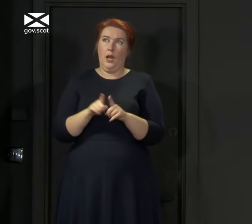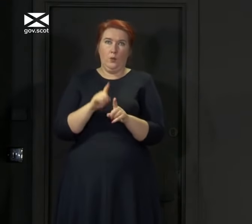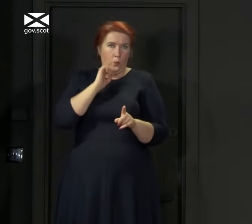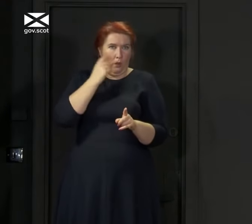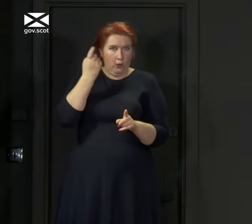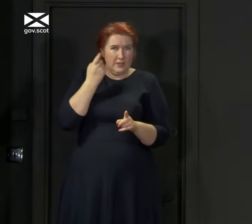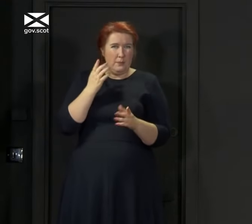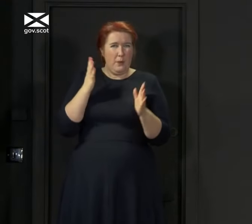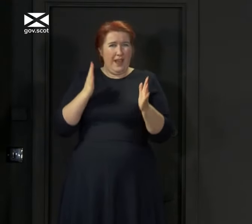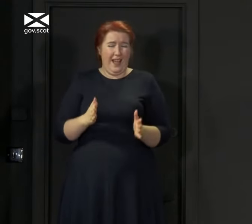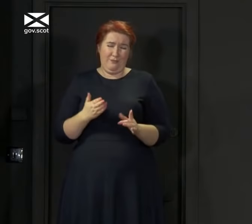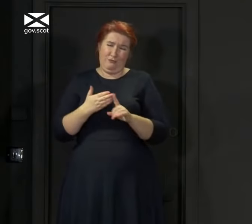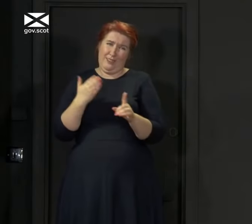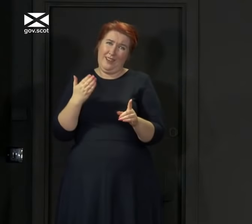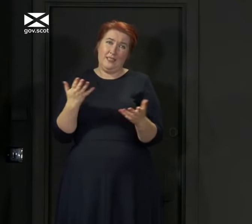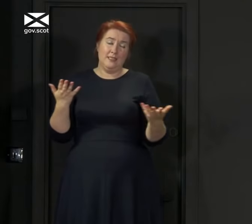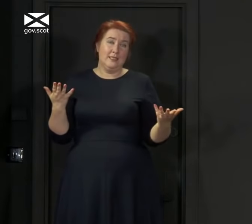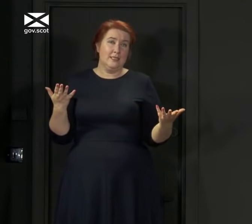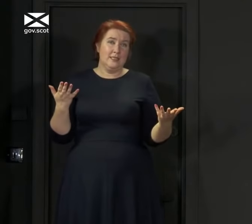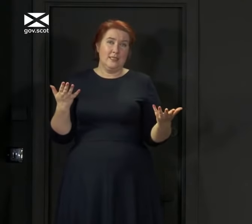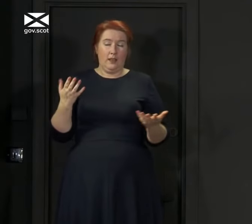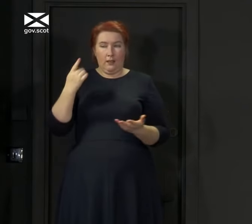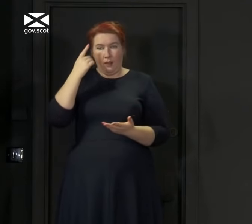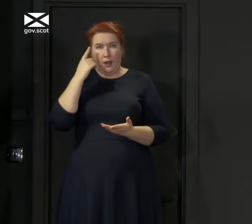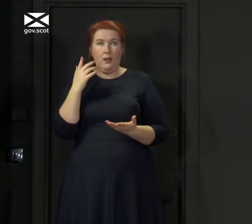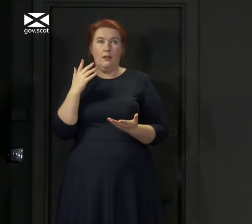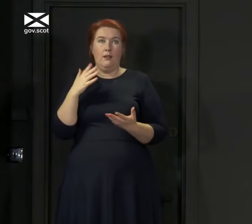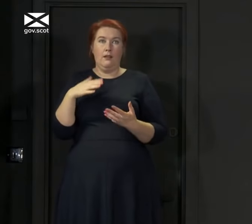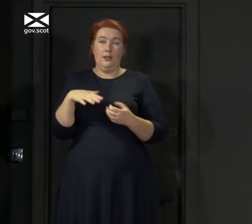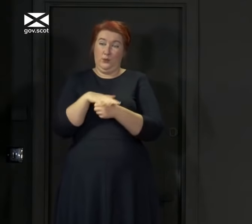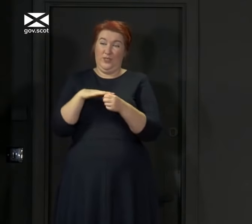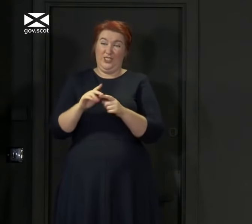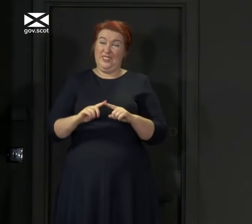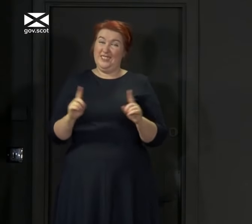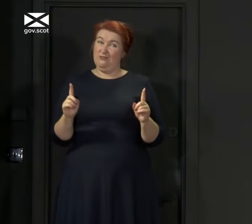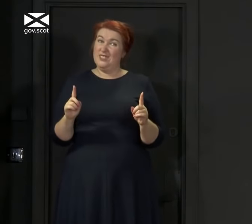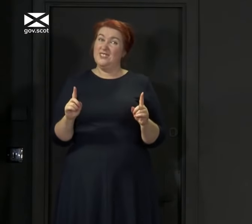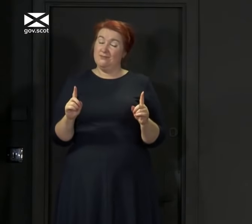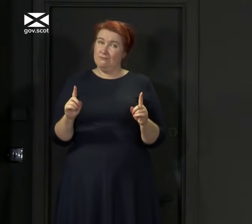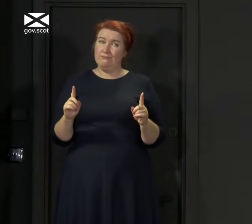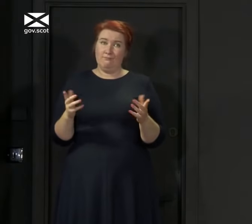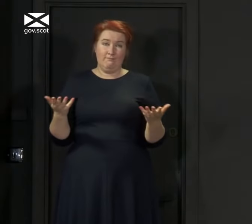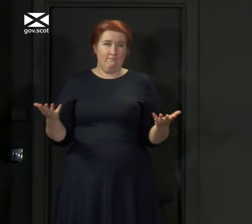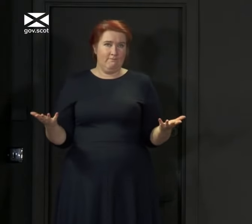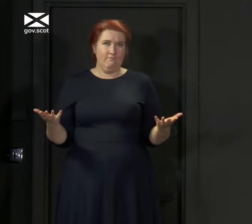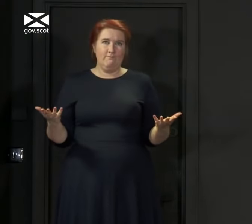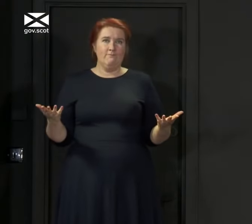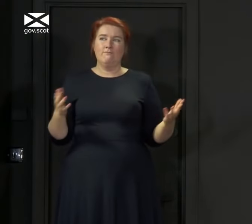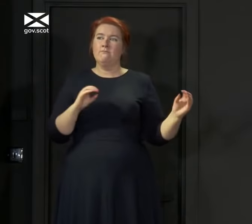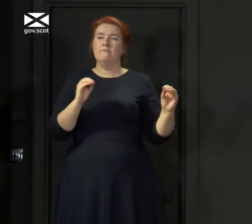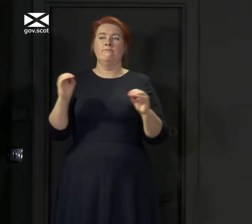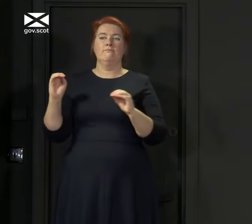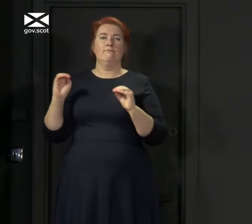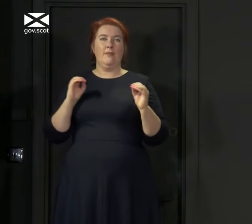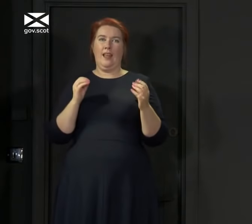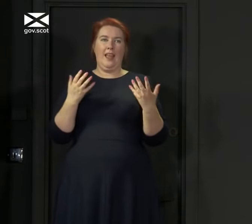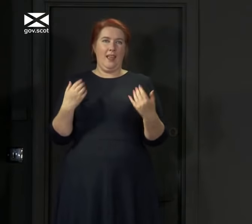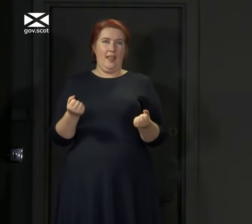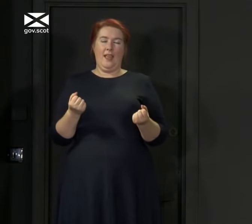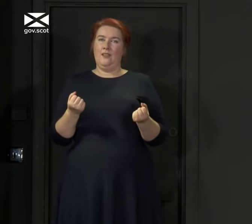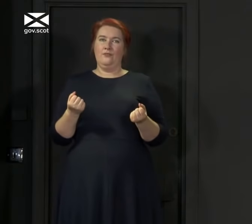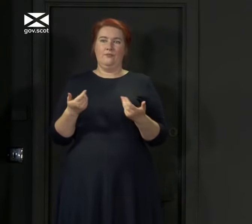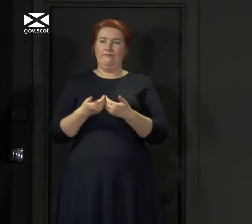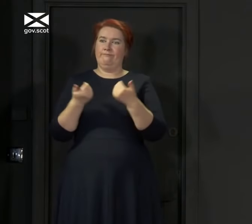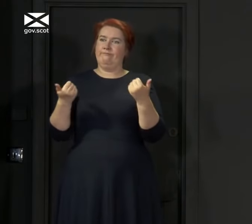But we have to just recognise that the context is different. And none of us can, none of us exist outwith the